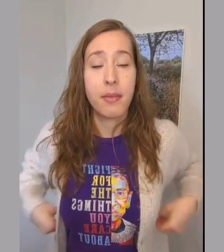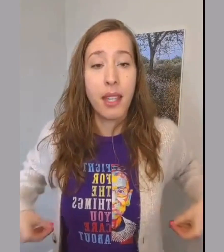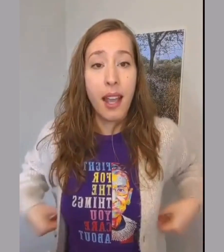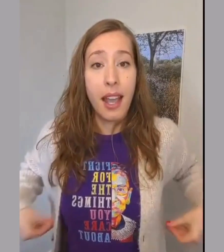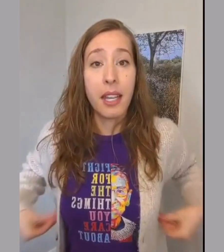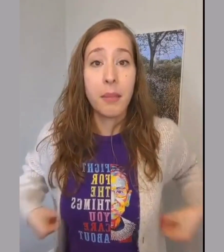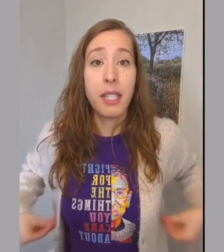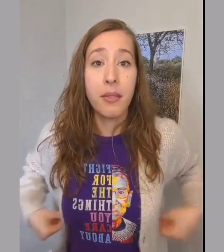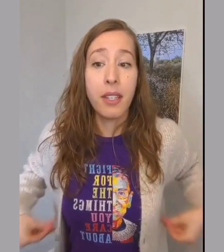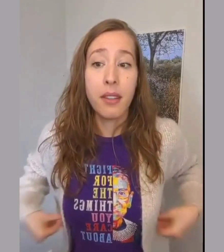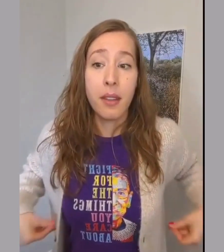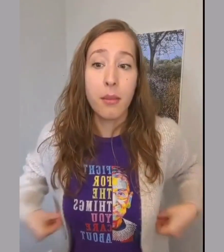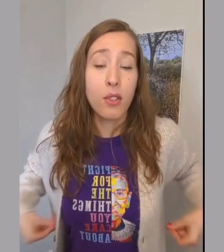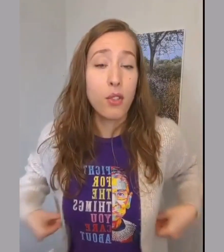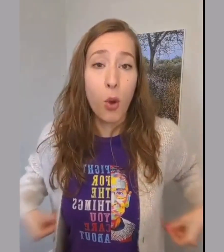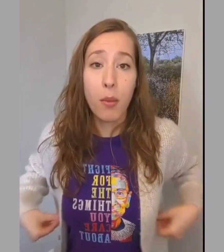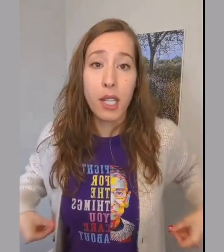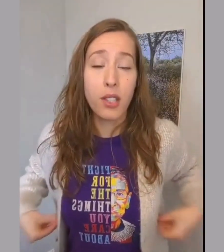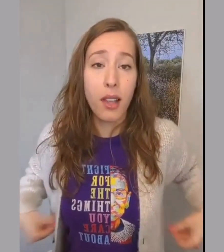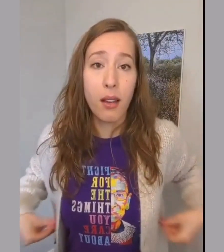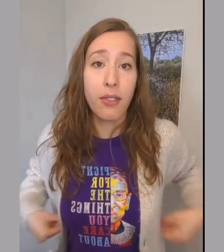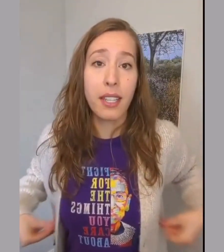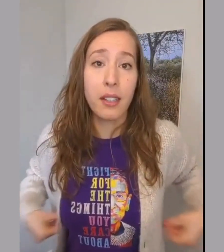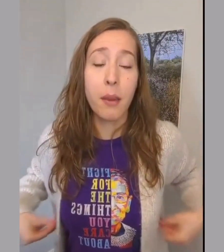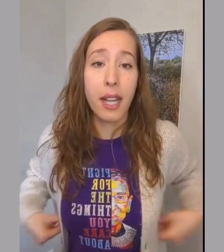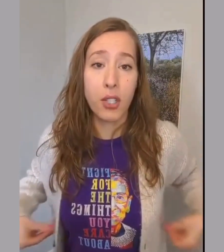And I'm giving them so much love and compassion.